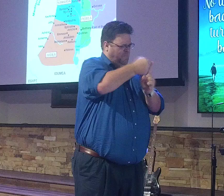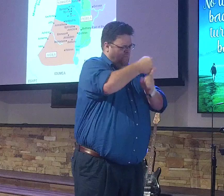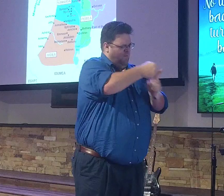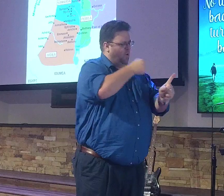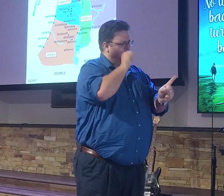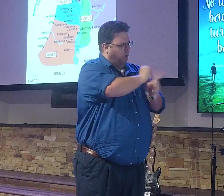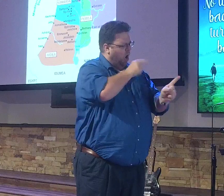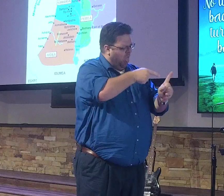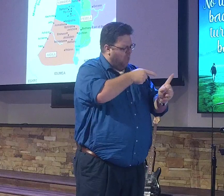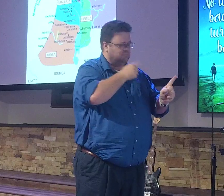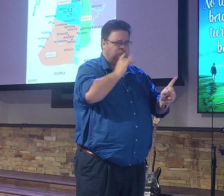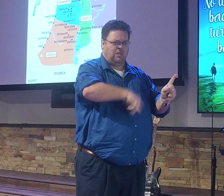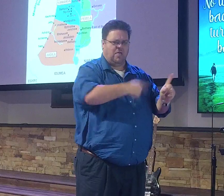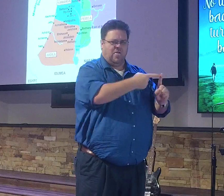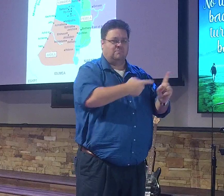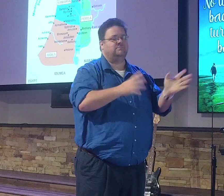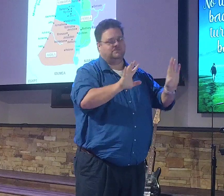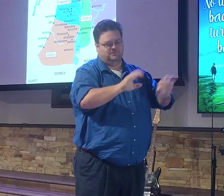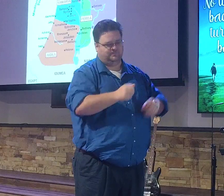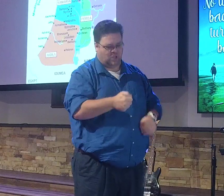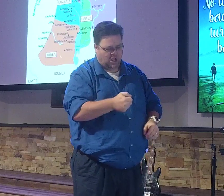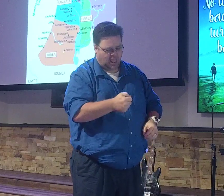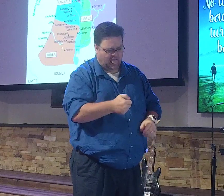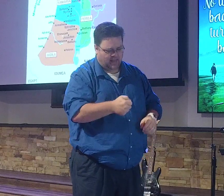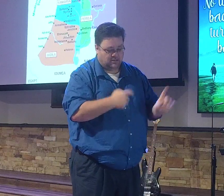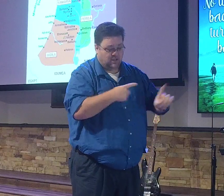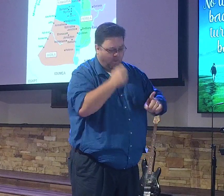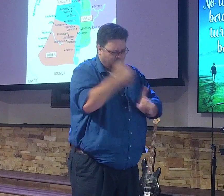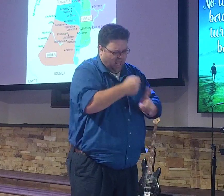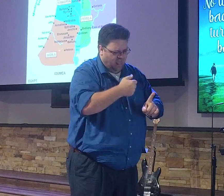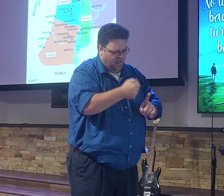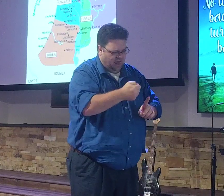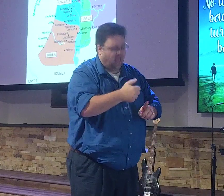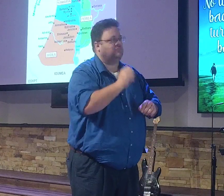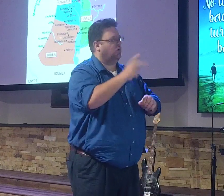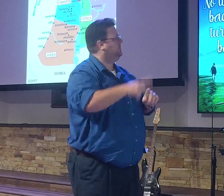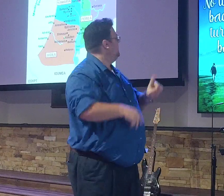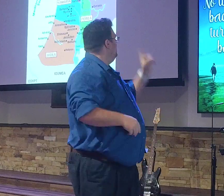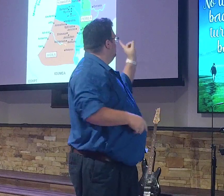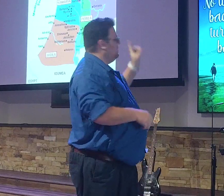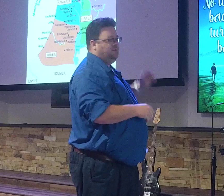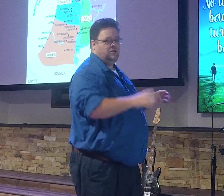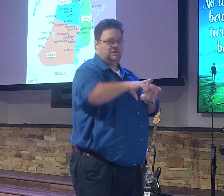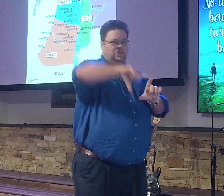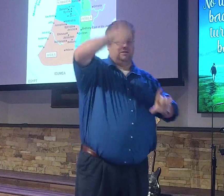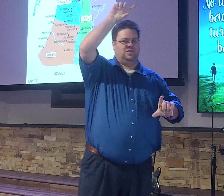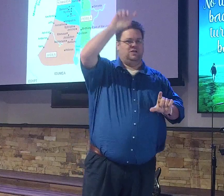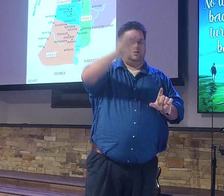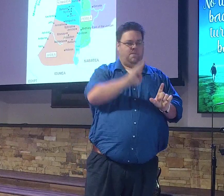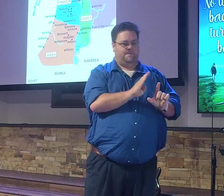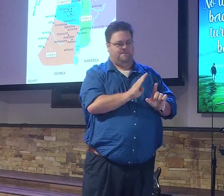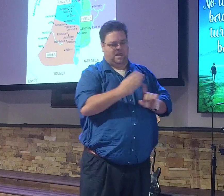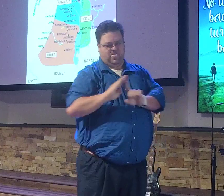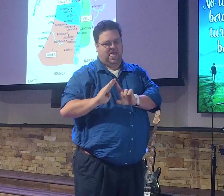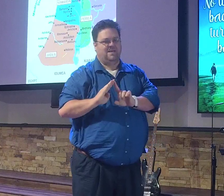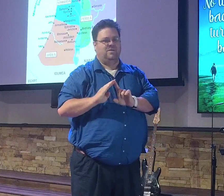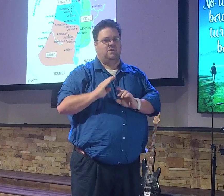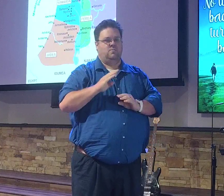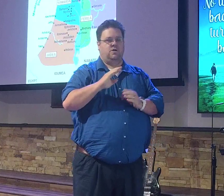But, uh, yeah, you look, this is the nation of Israel. You got Jerusalem, Bethlehem, where Jesus was born down here. This is southern area called Judea.